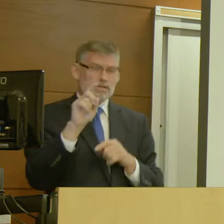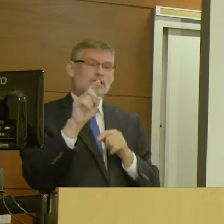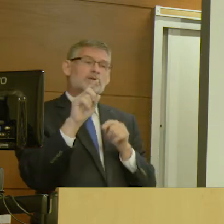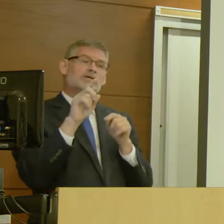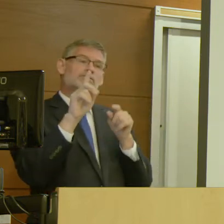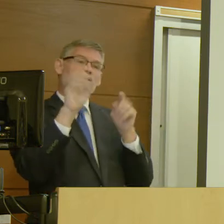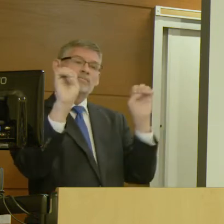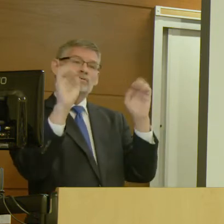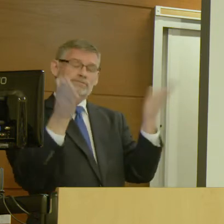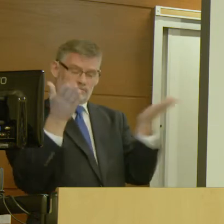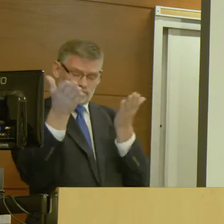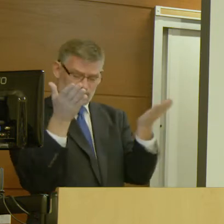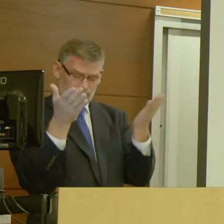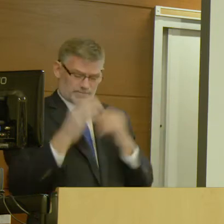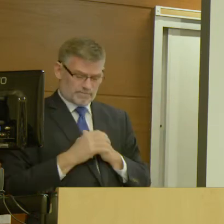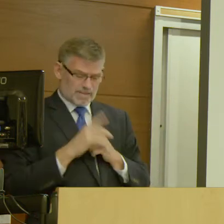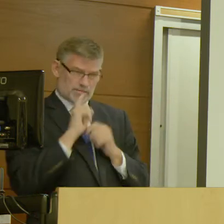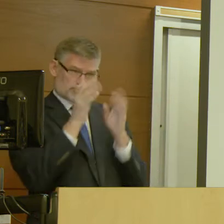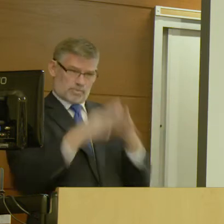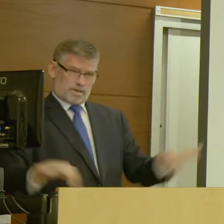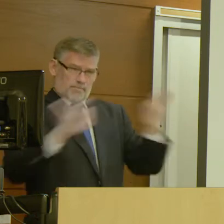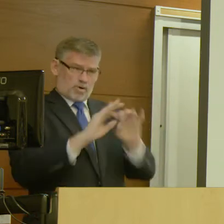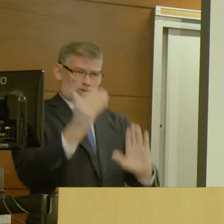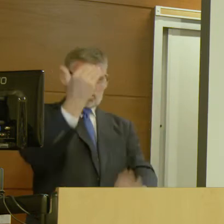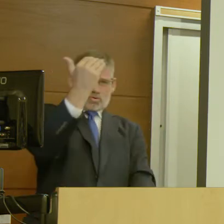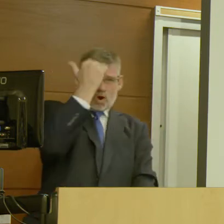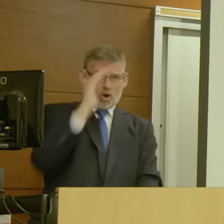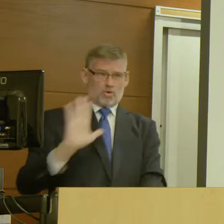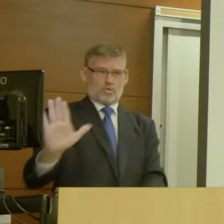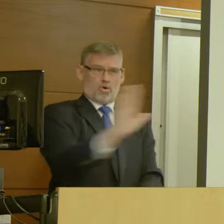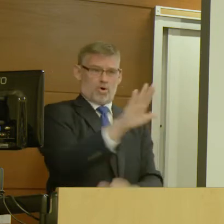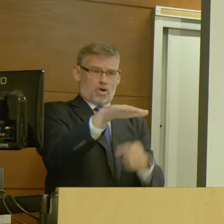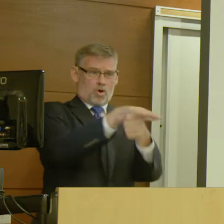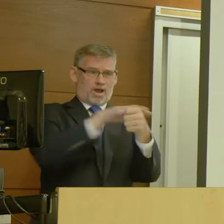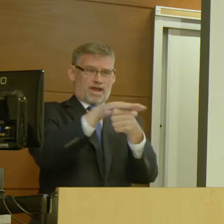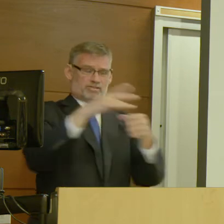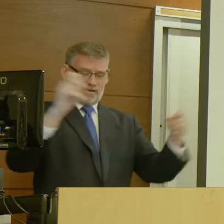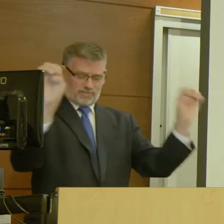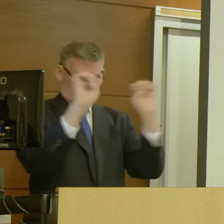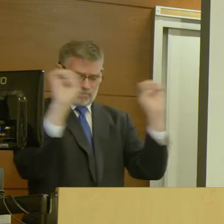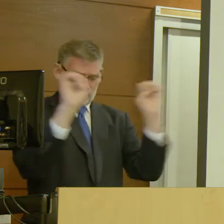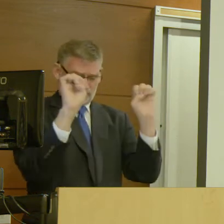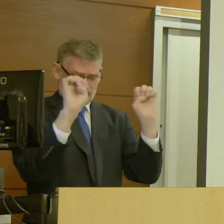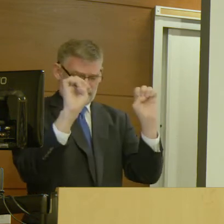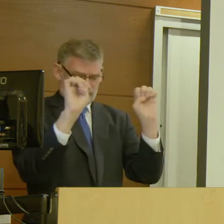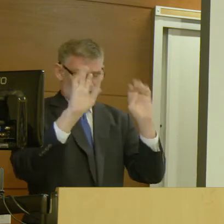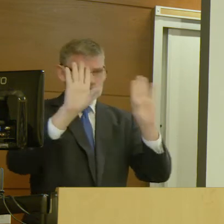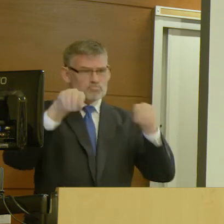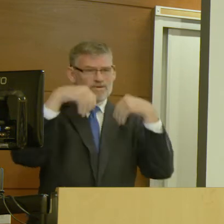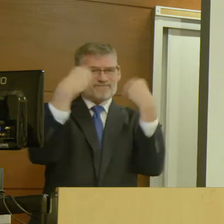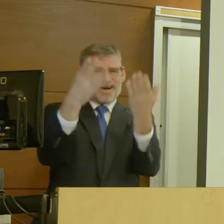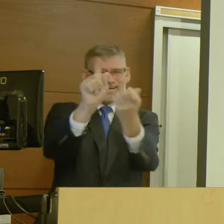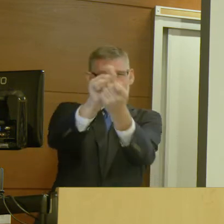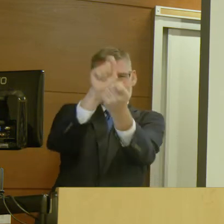I was told that if I needed to contact 911 emergency services, it was important to know